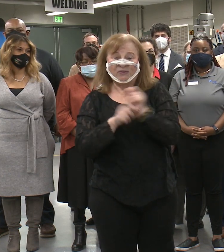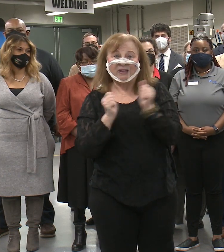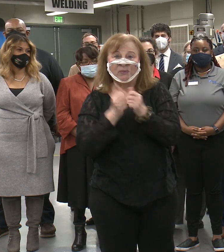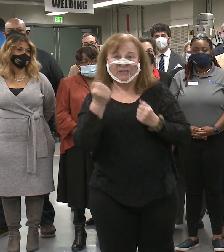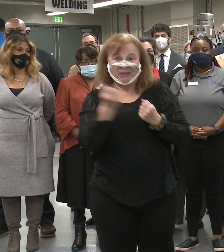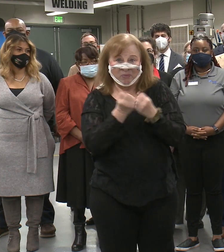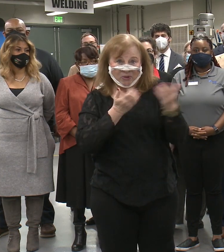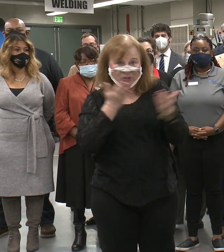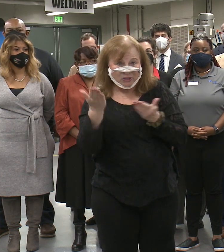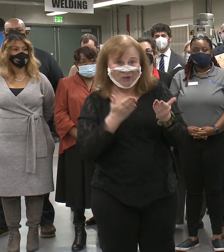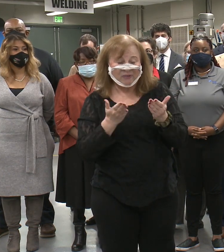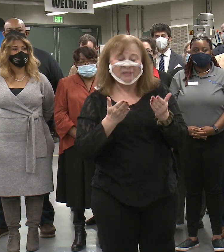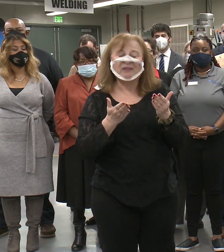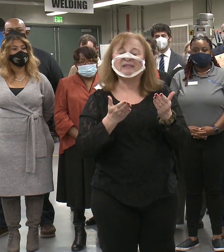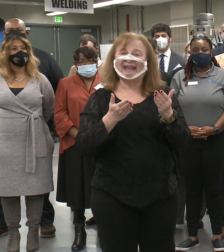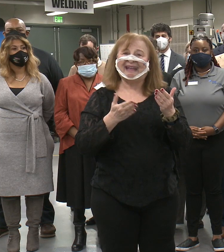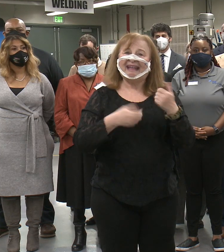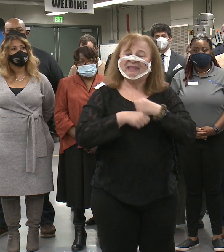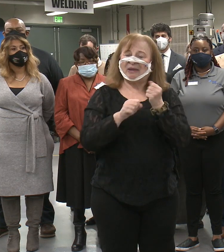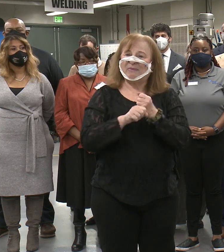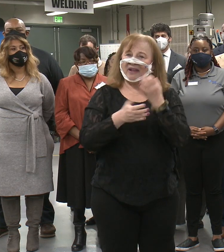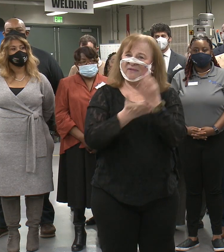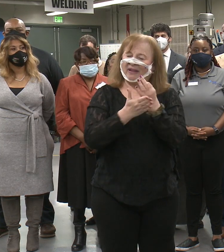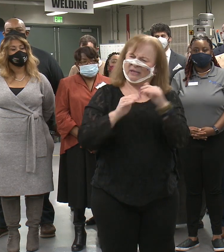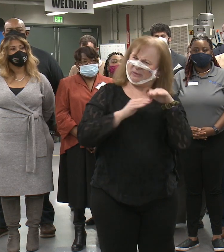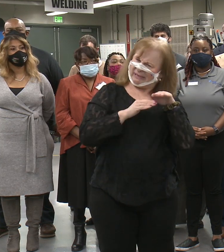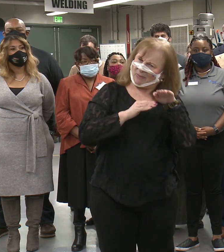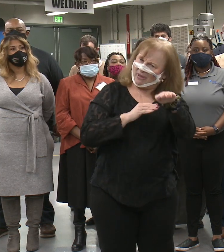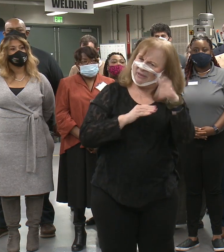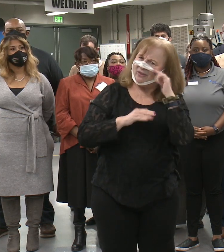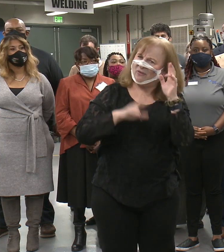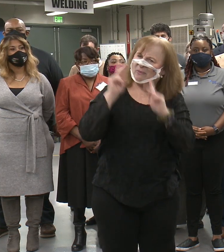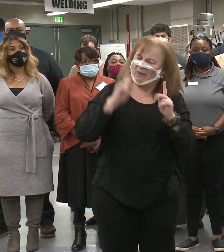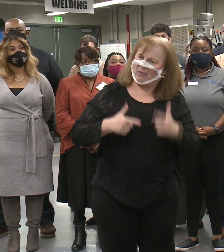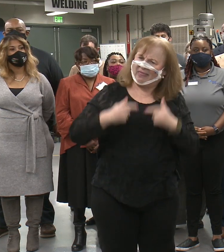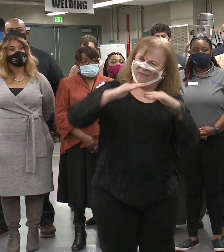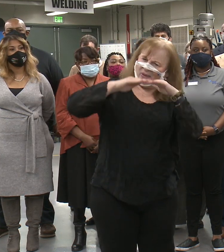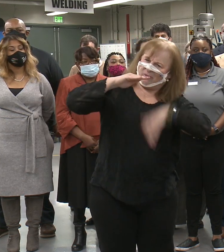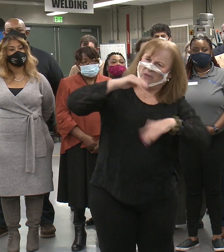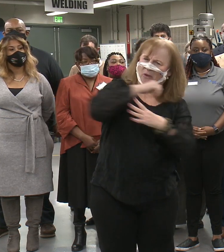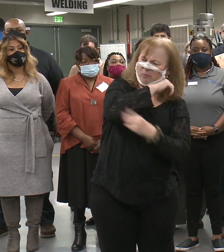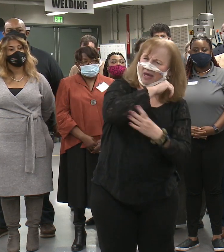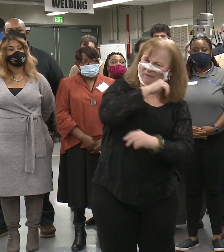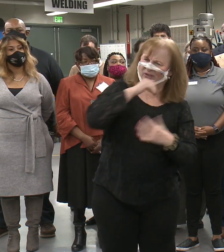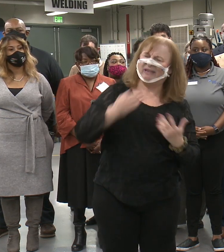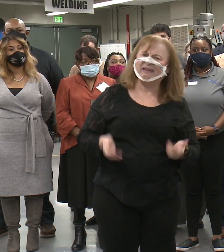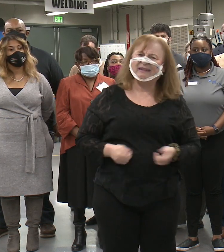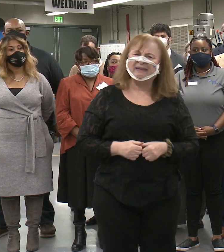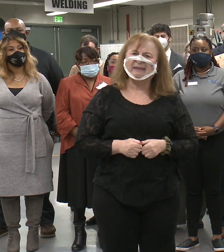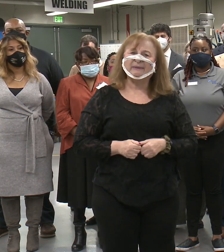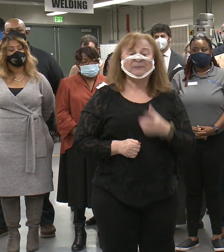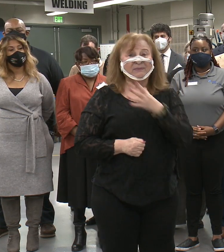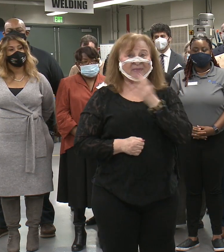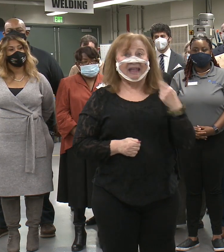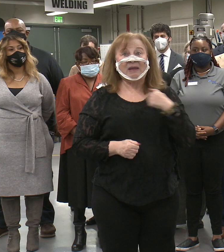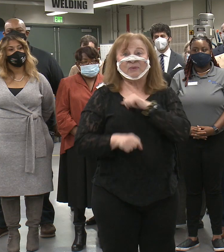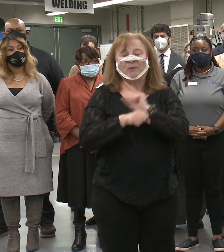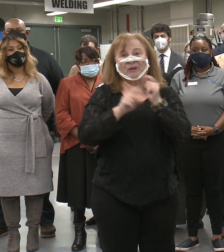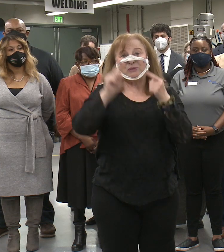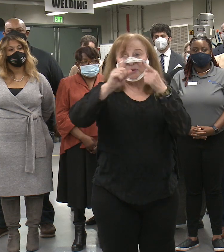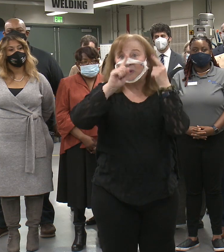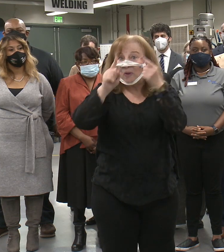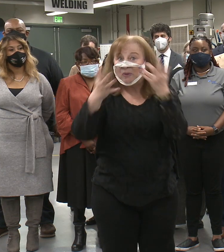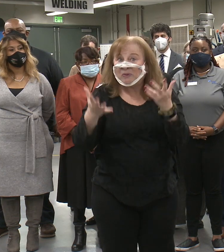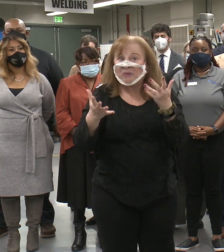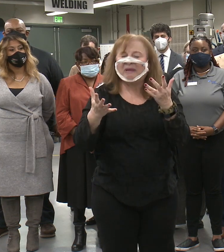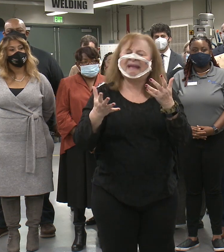services that are aimed at creating financial stability for individuals who are living below the poverty line. And then we work towards the goal